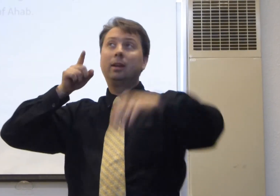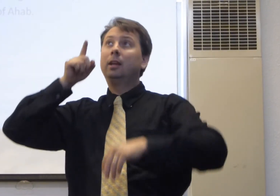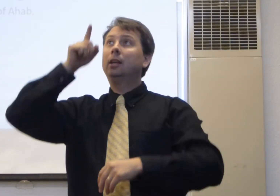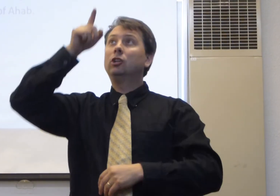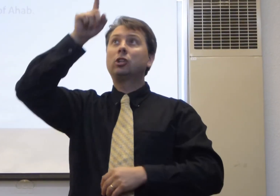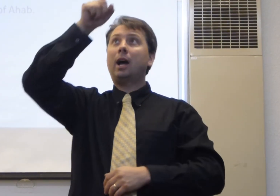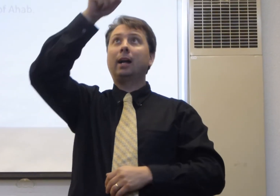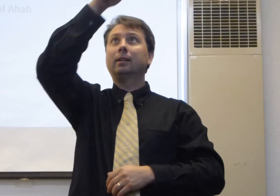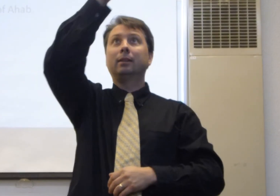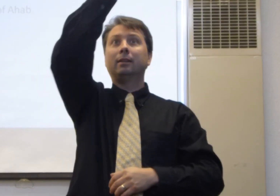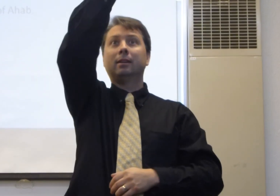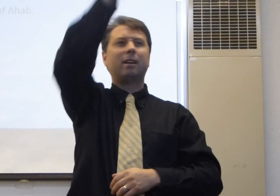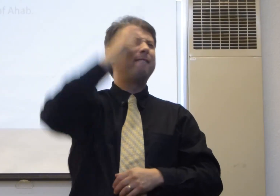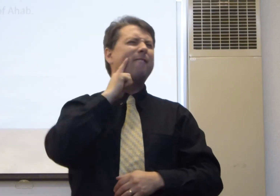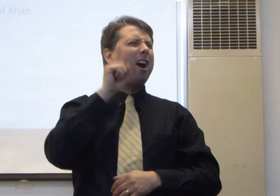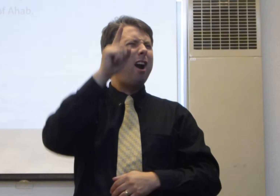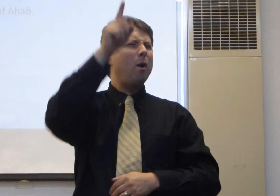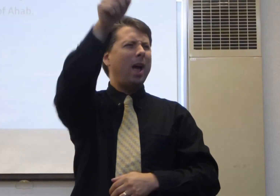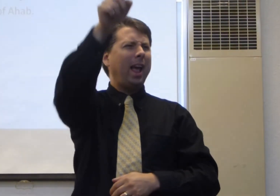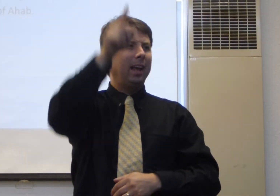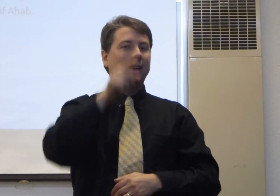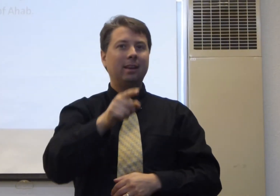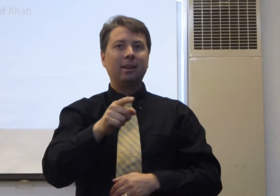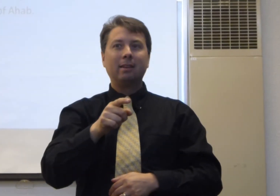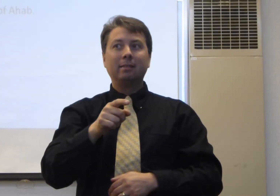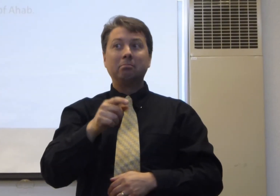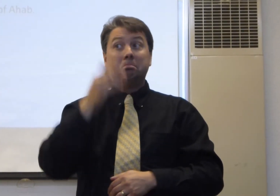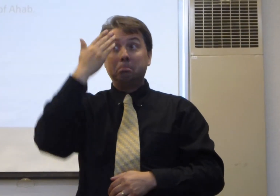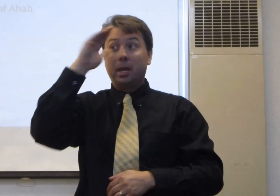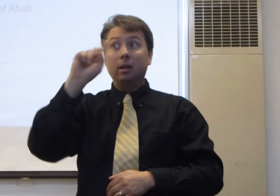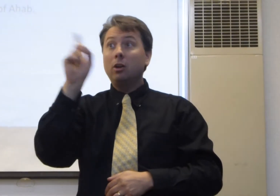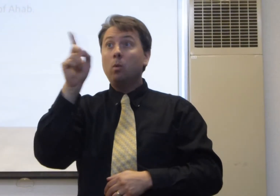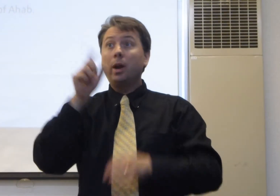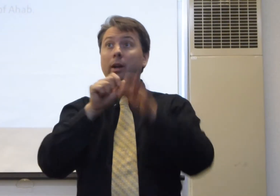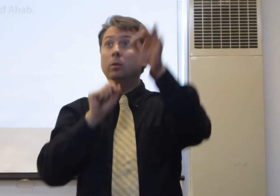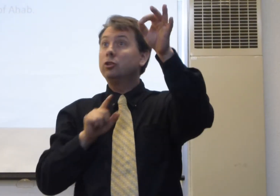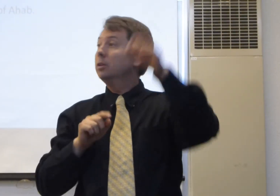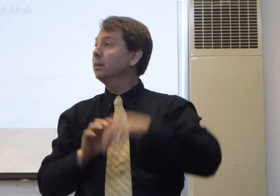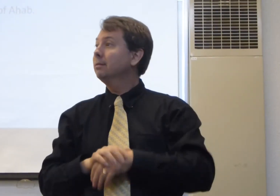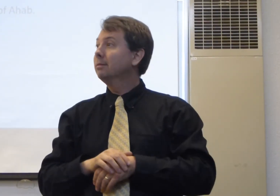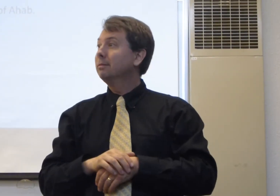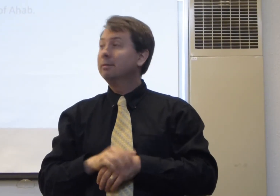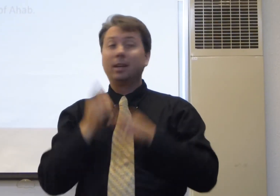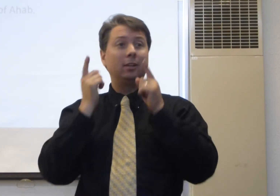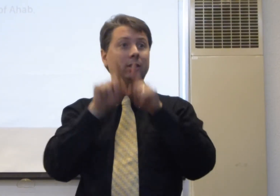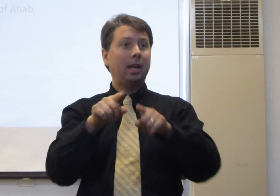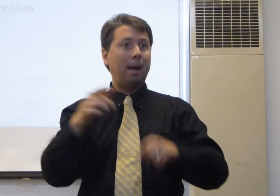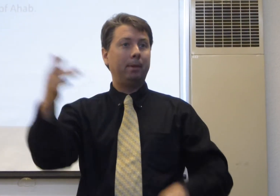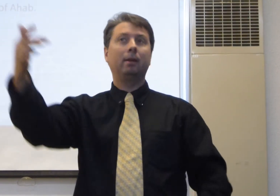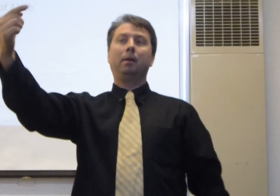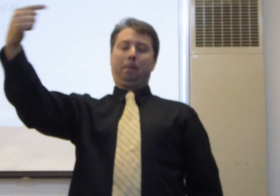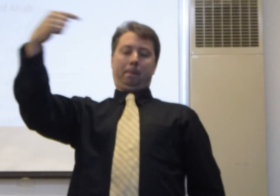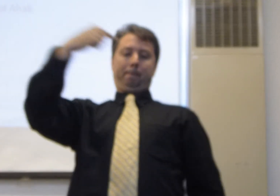he was shot far away. He didn't know where he was shooting. It just happened. It